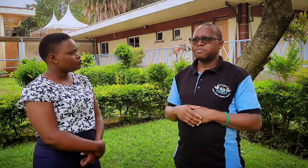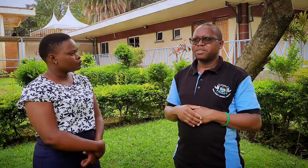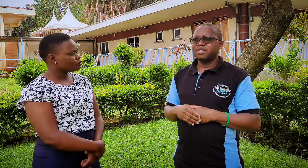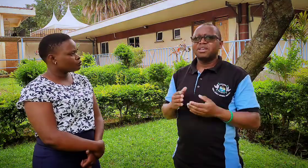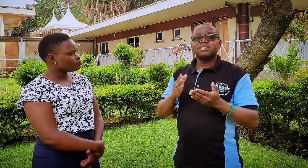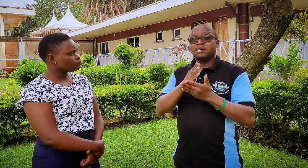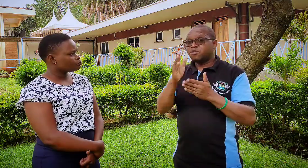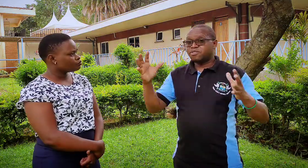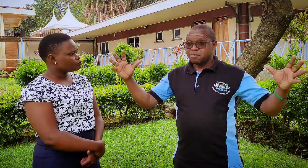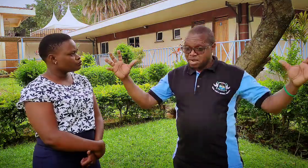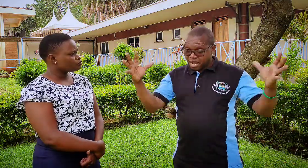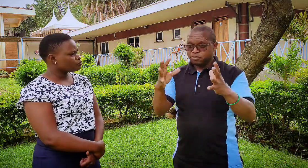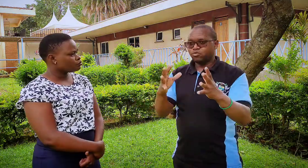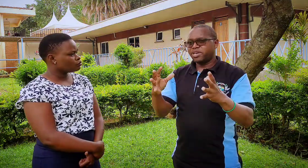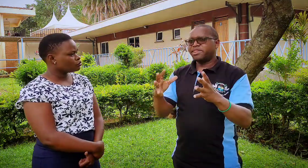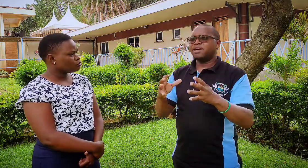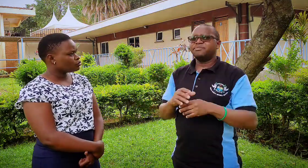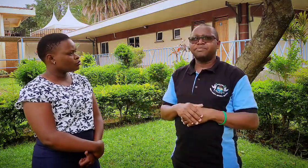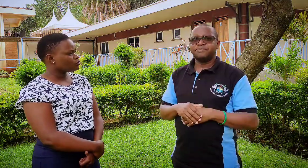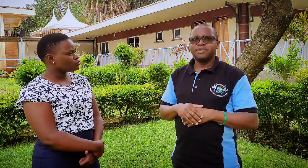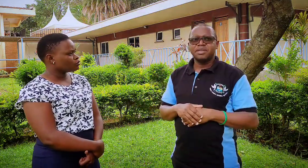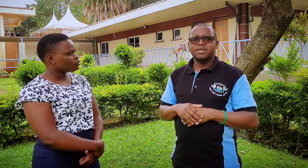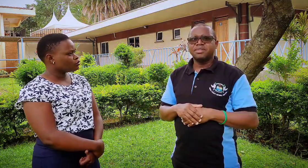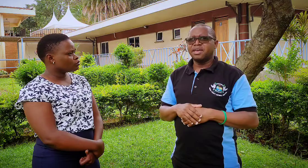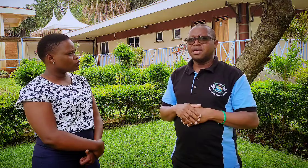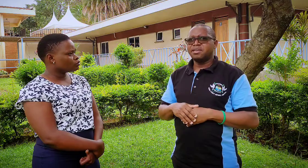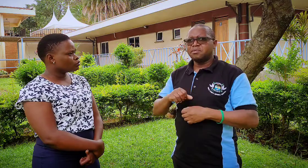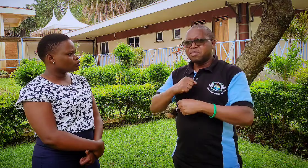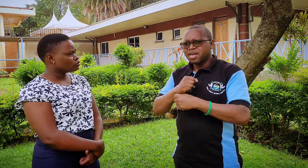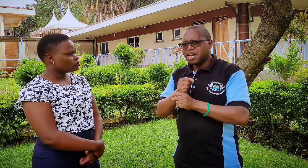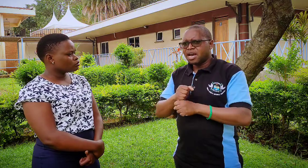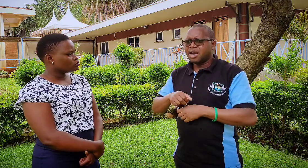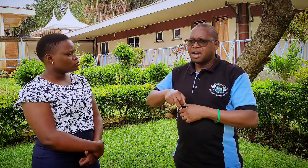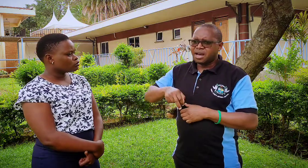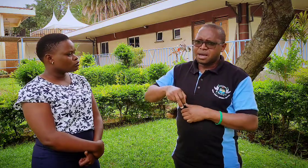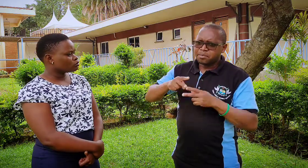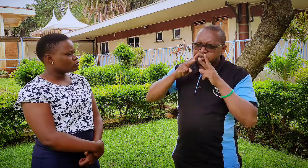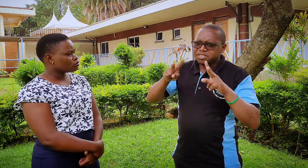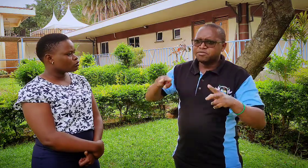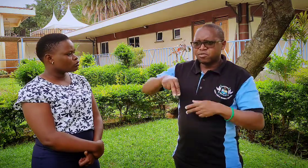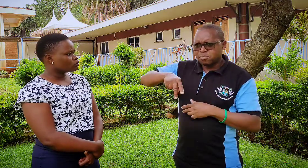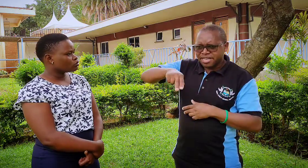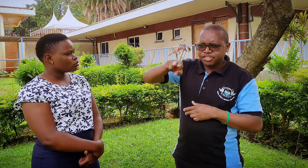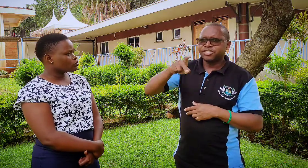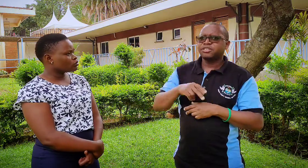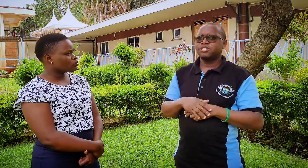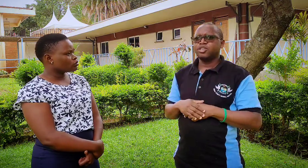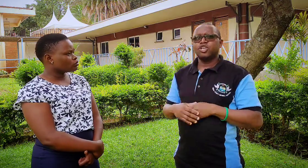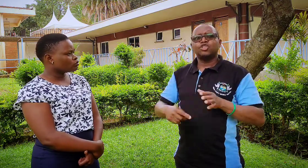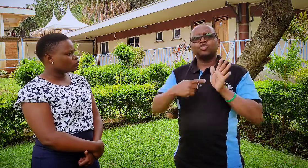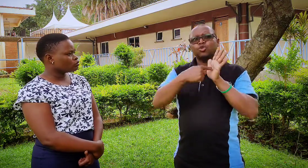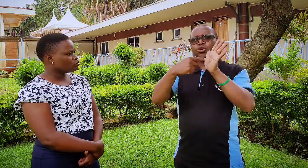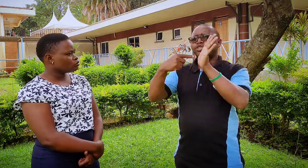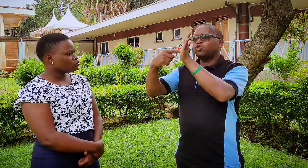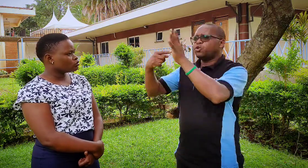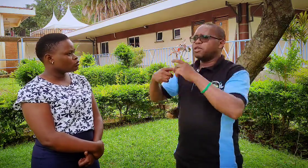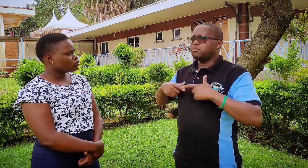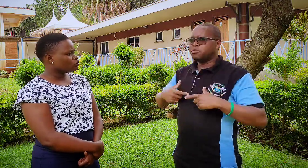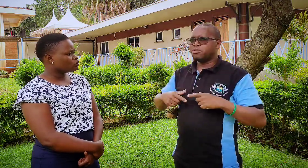Some of them come together. They make a peaceful match, showing, showing people